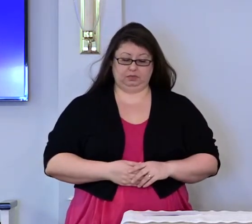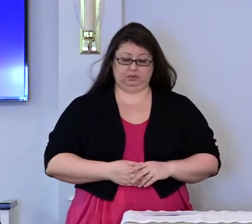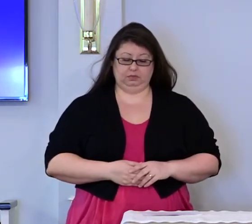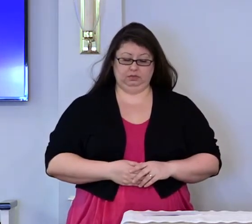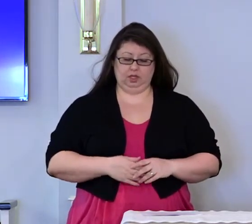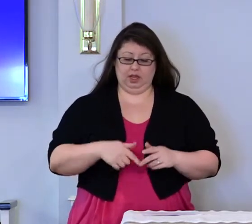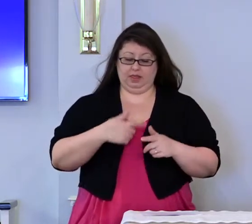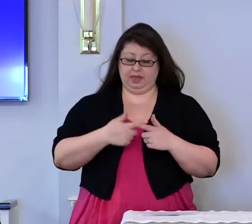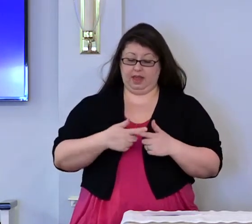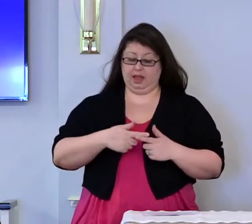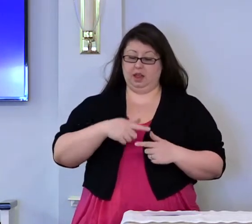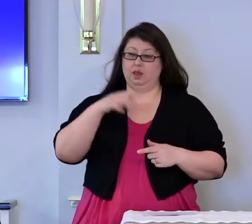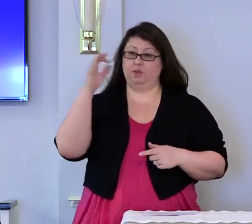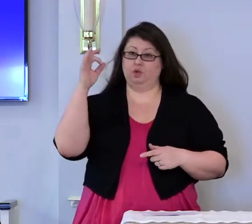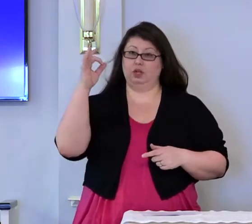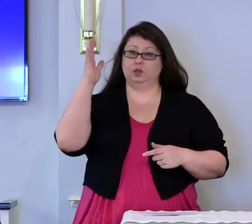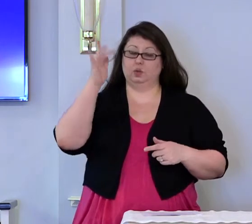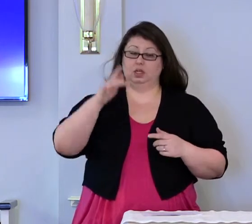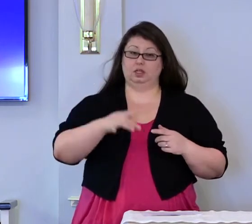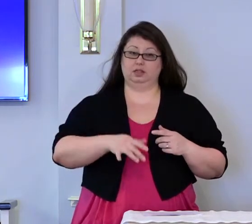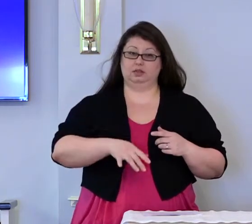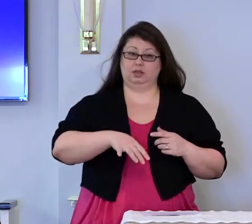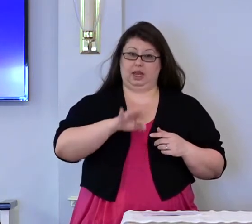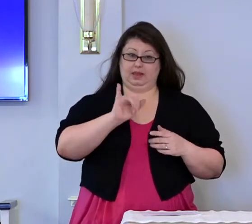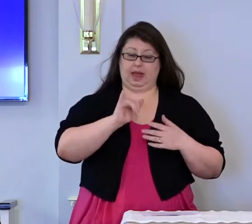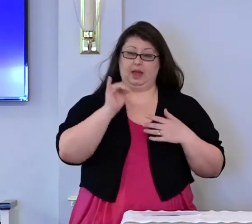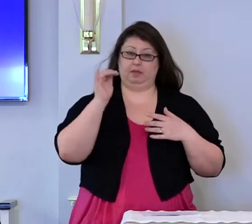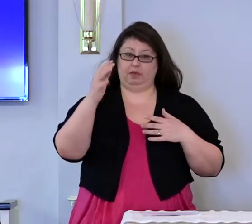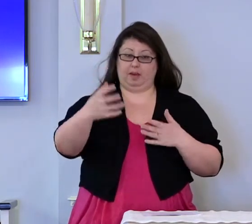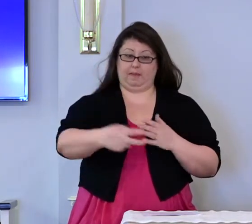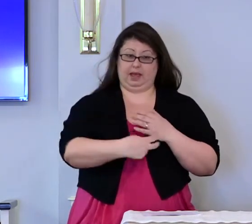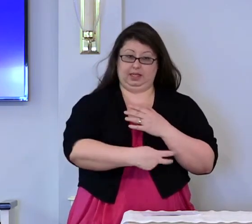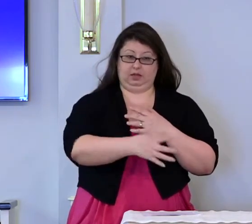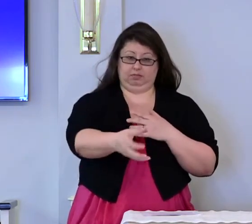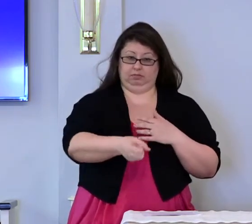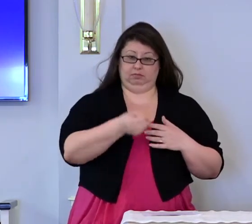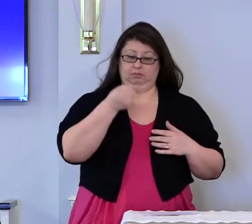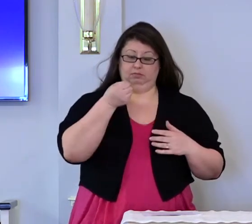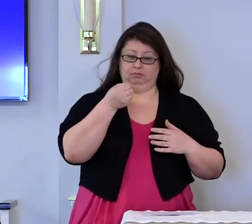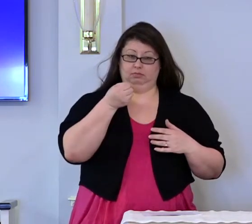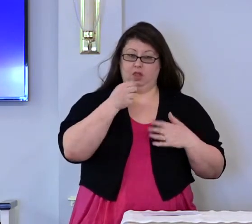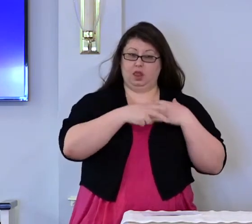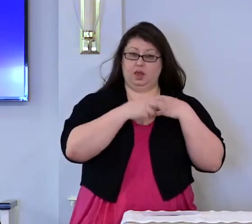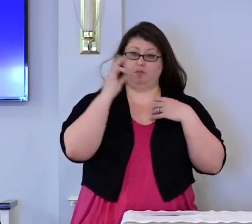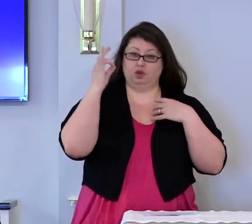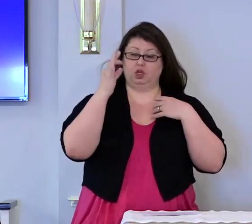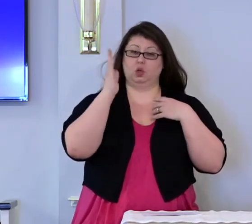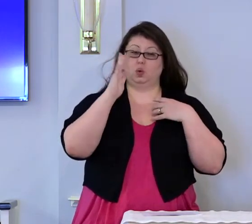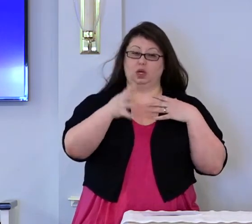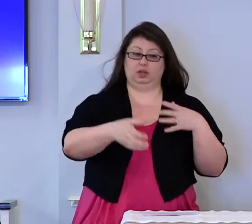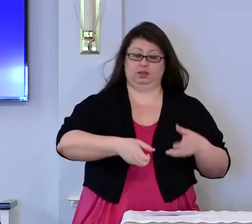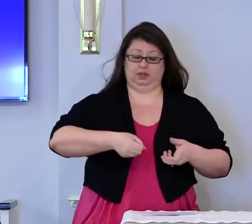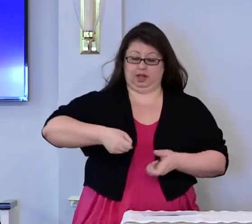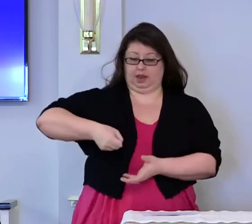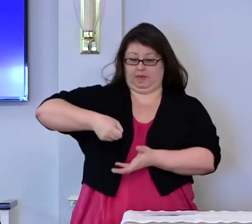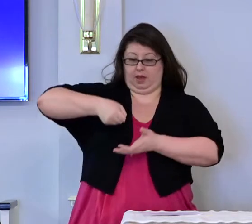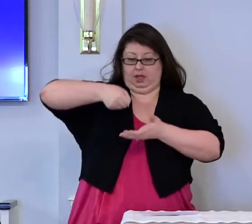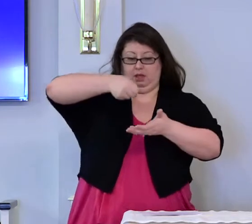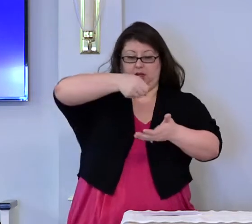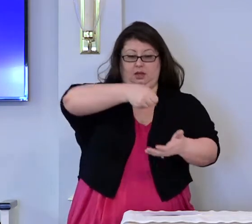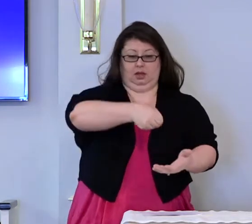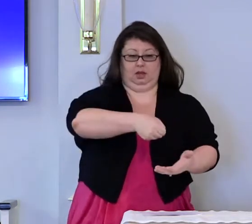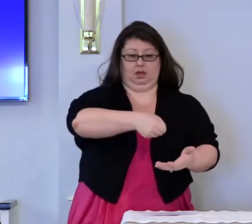Then the priest will take the basket from you. He will put it down in front of the Lord